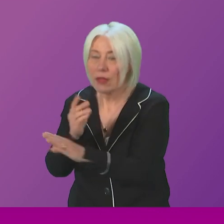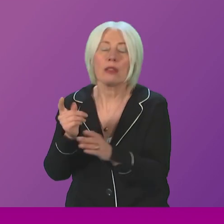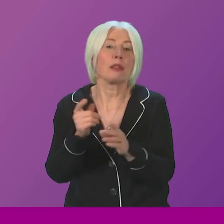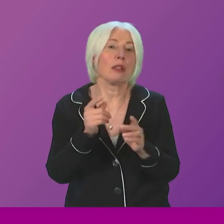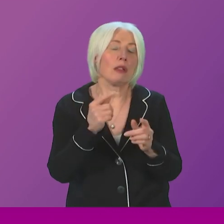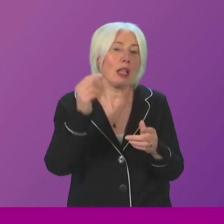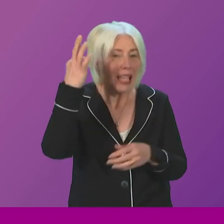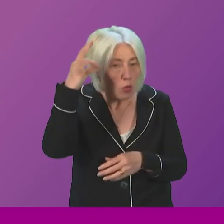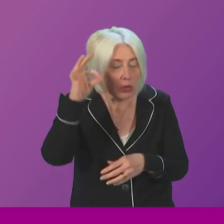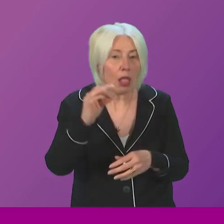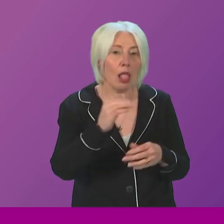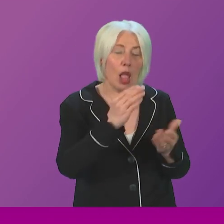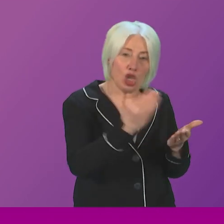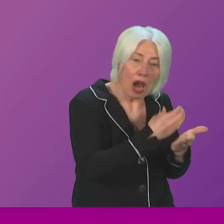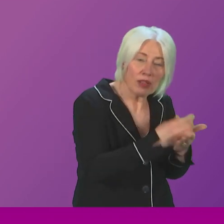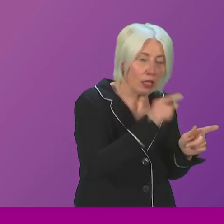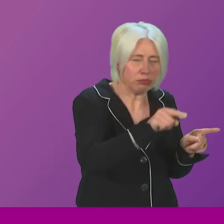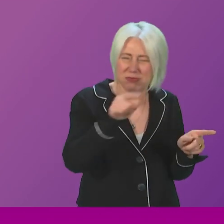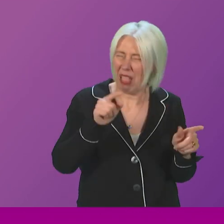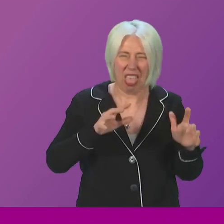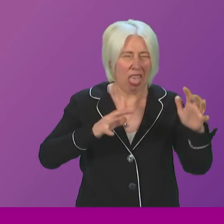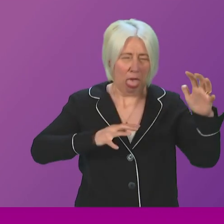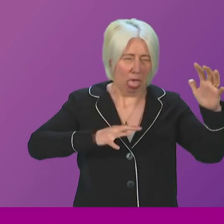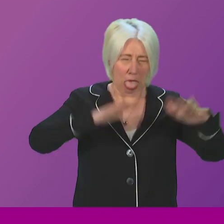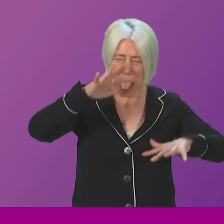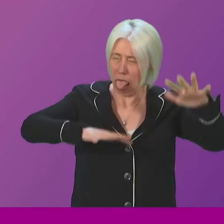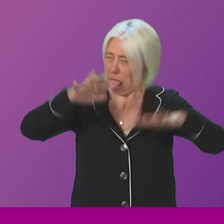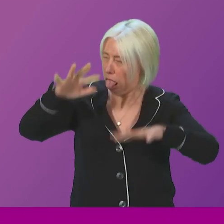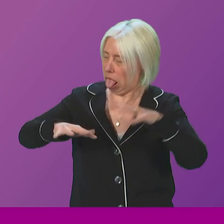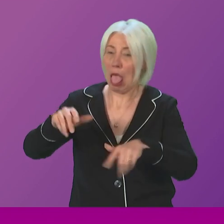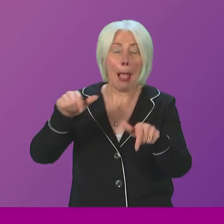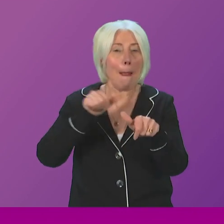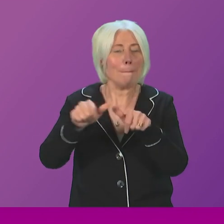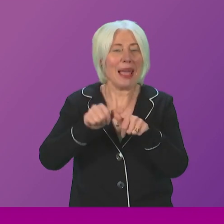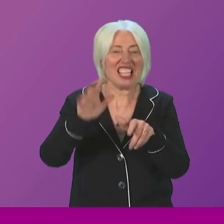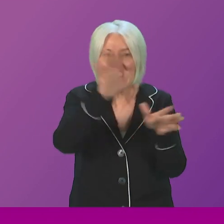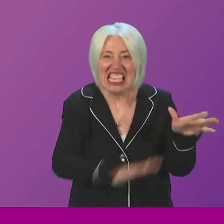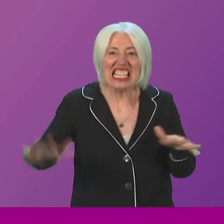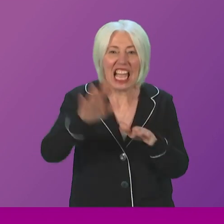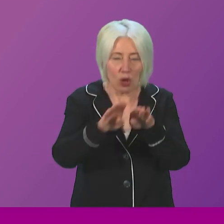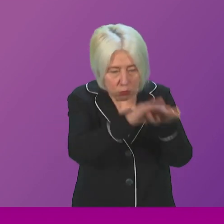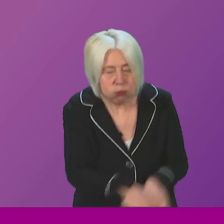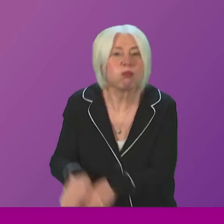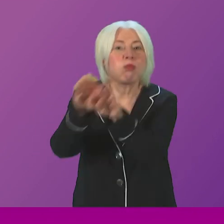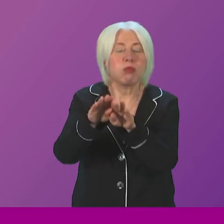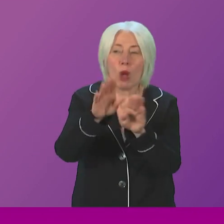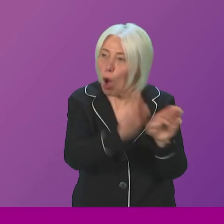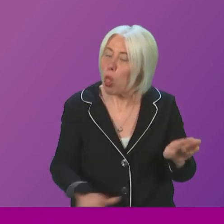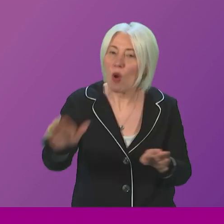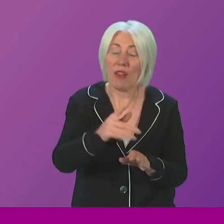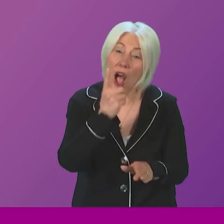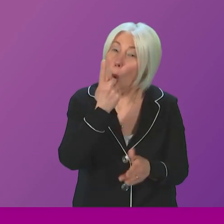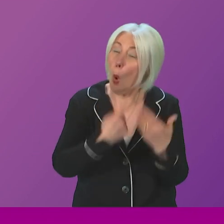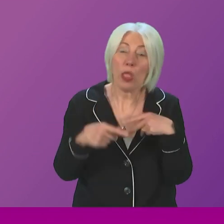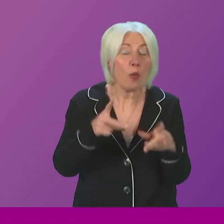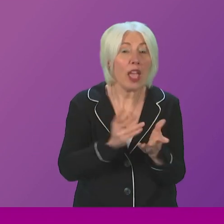providers, with third sector providers, it is fragmented. How much better to have national consistency right across the country, and we can only really do that with